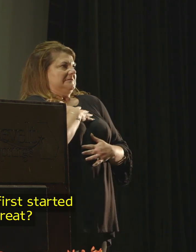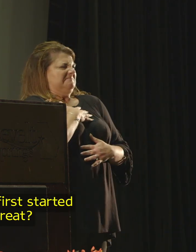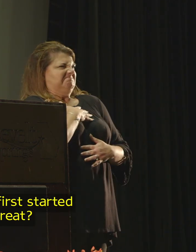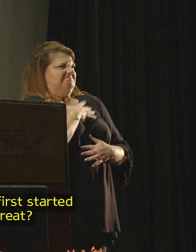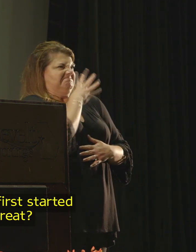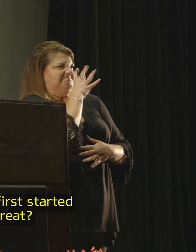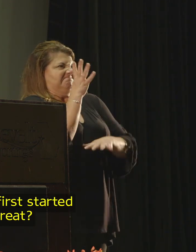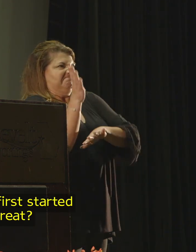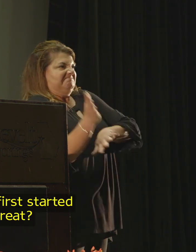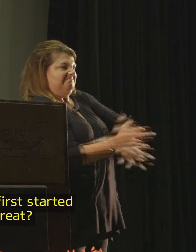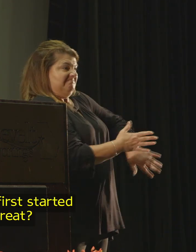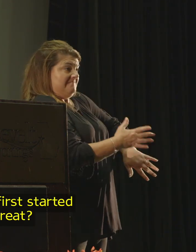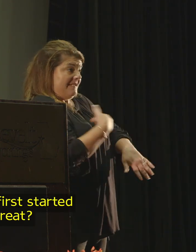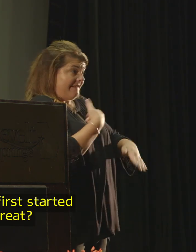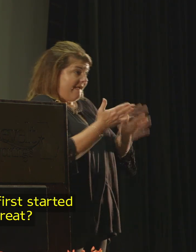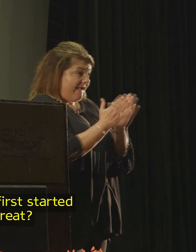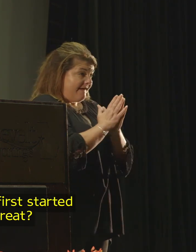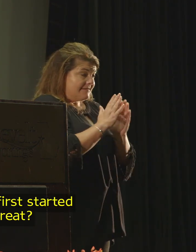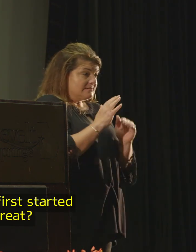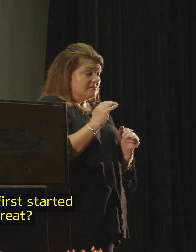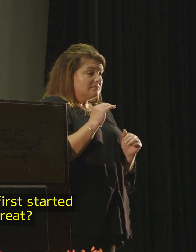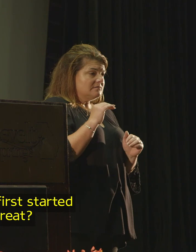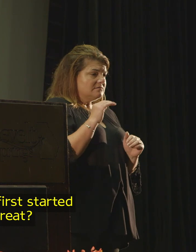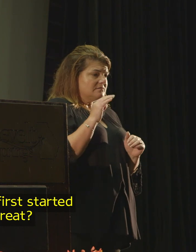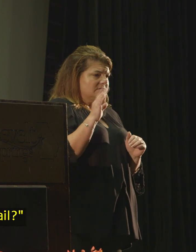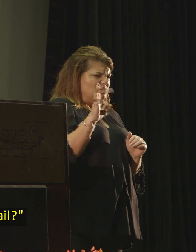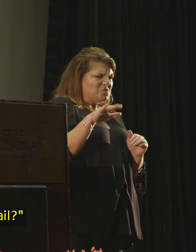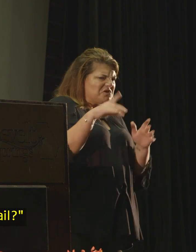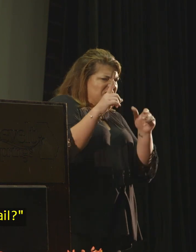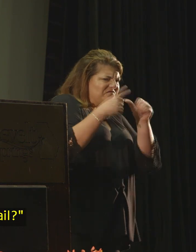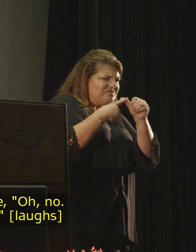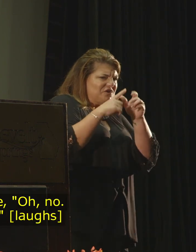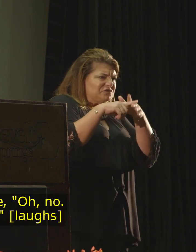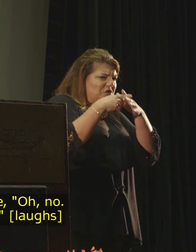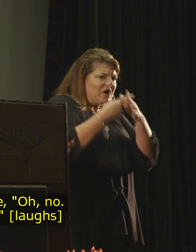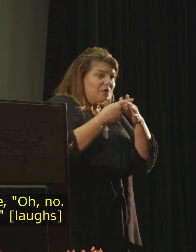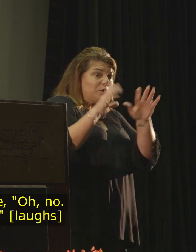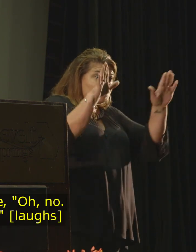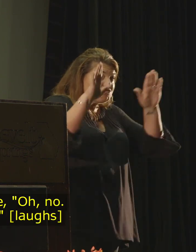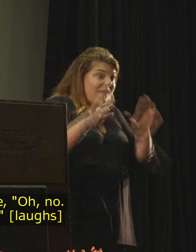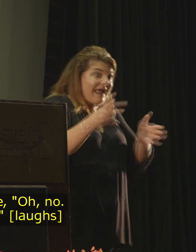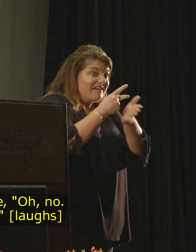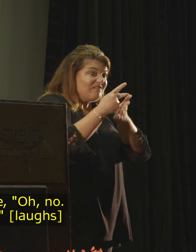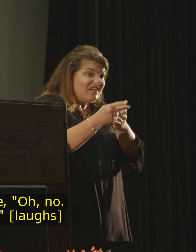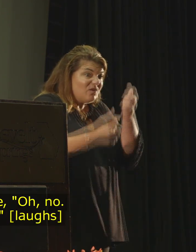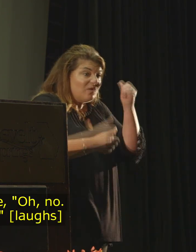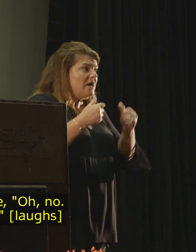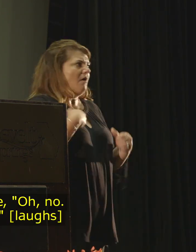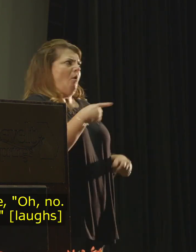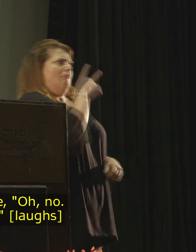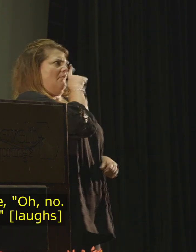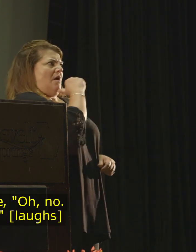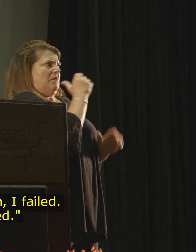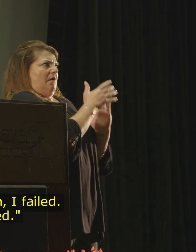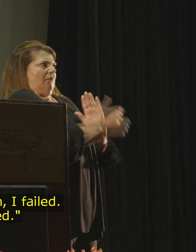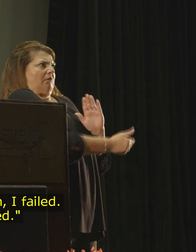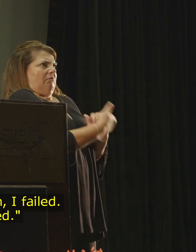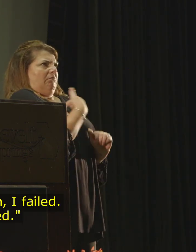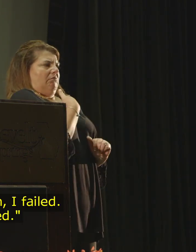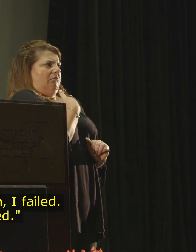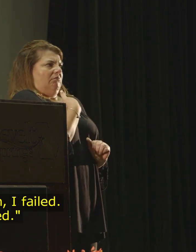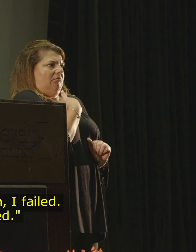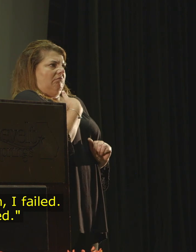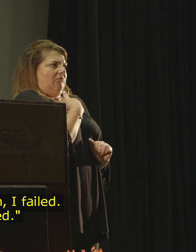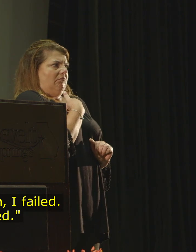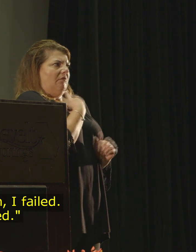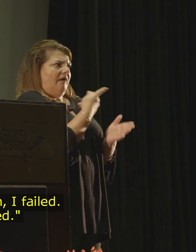well, when you first started, were you great? Did you fail? And she said, oh no, I was not good. She goes,